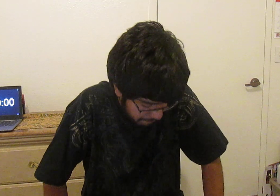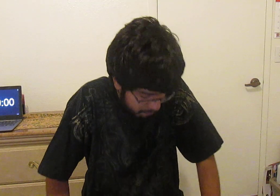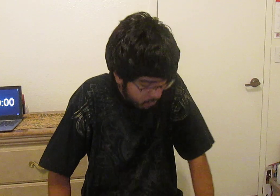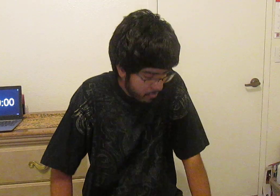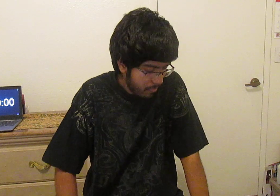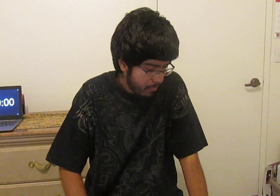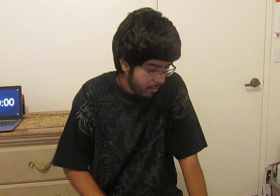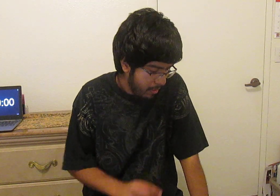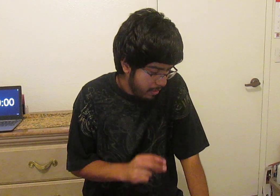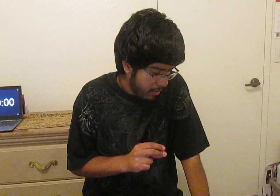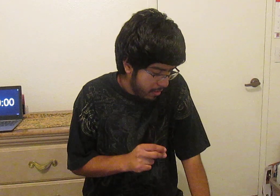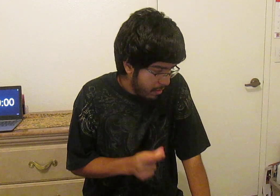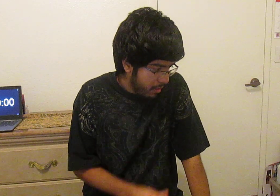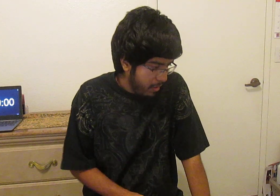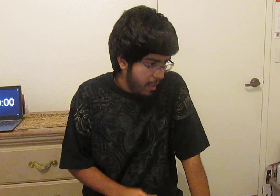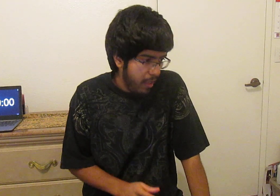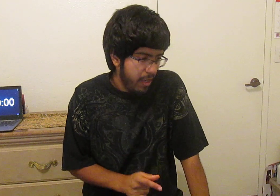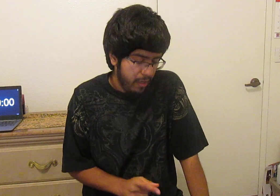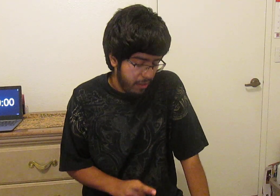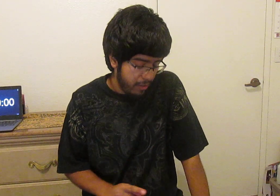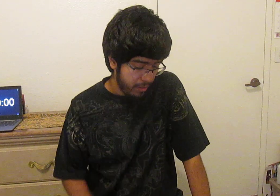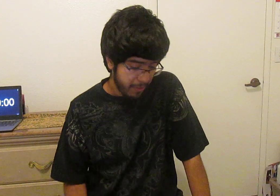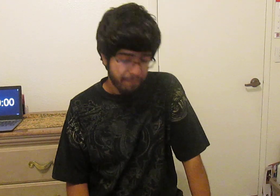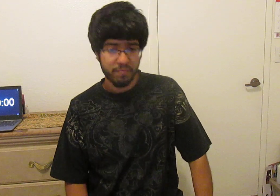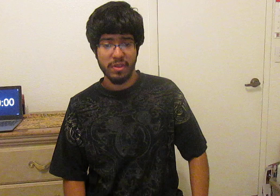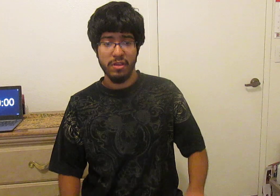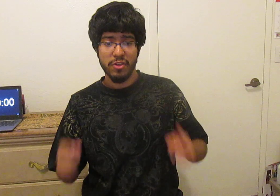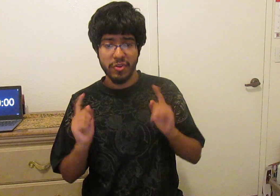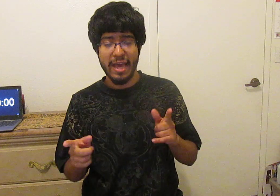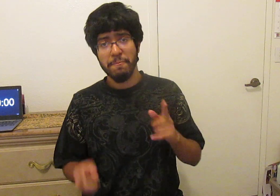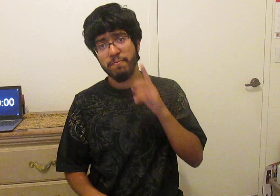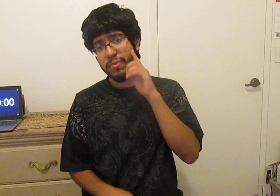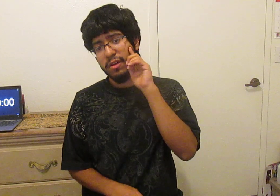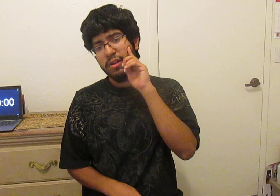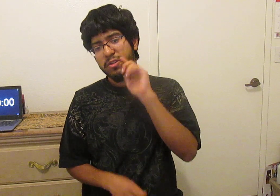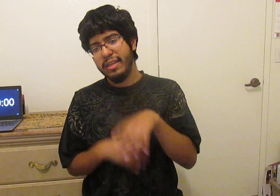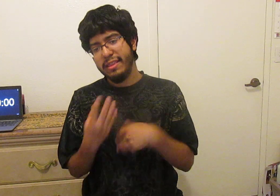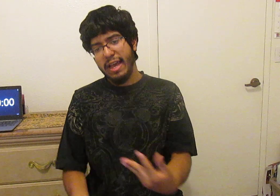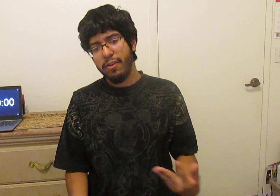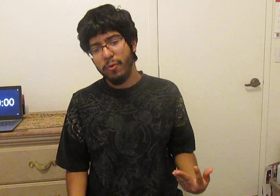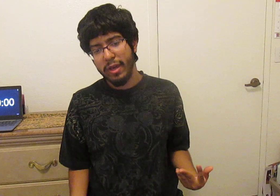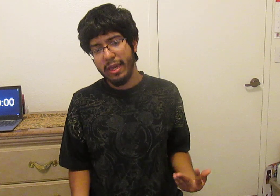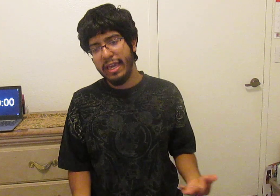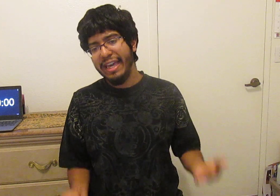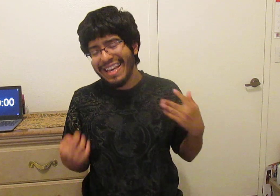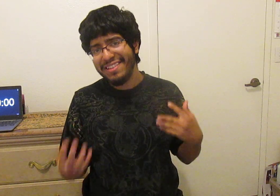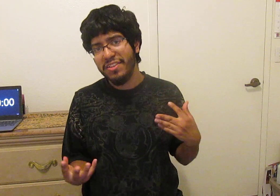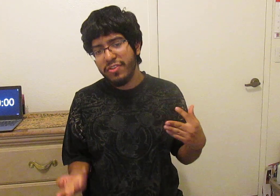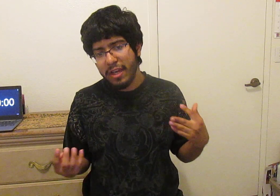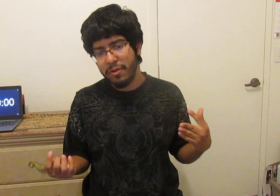and so yeah so get that out of the way in case this channel